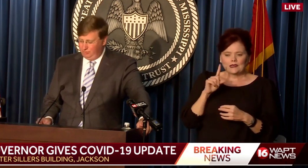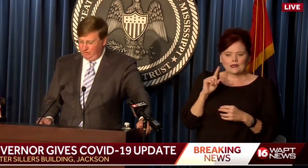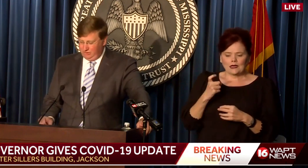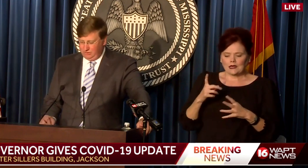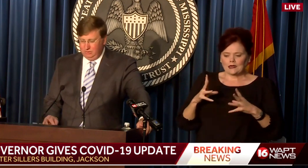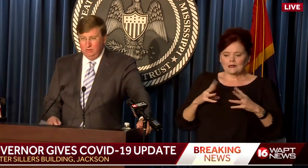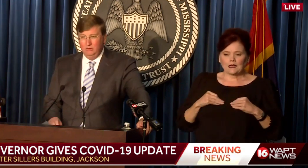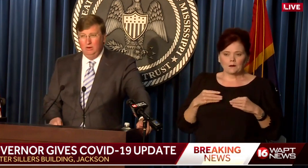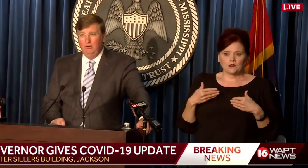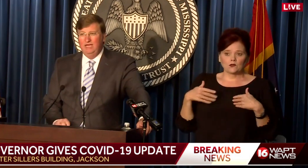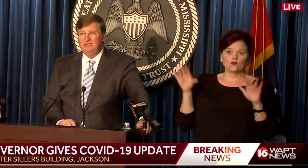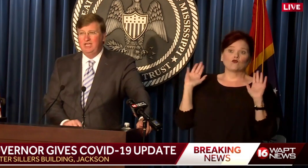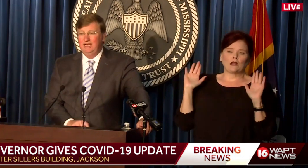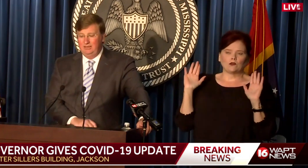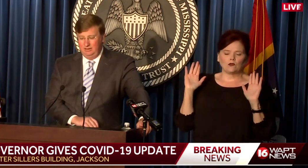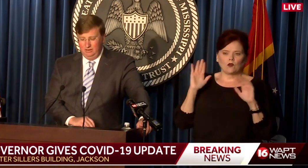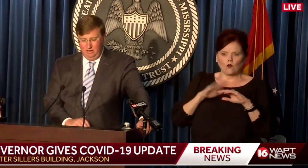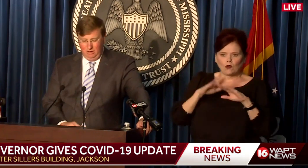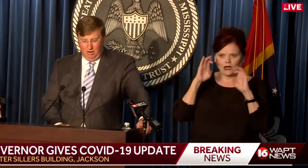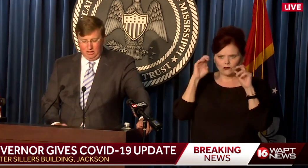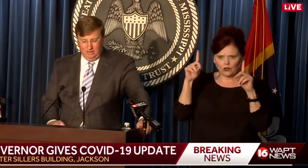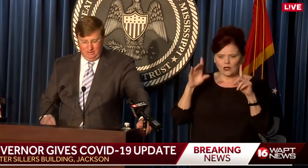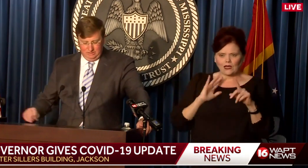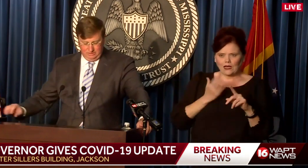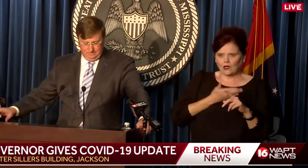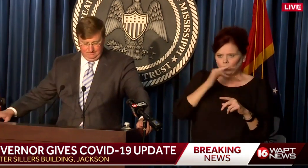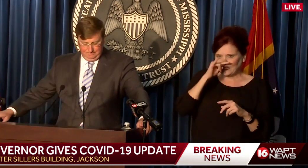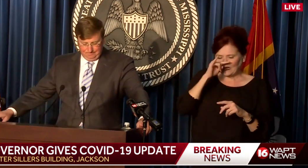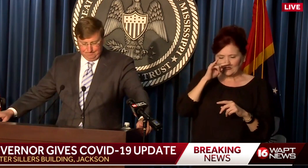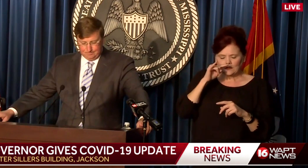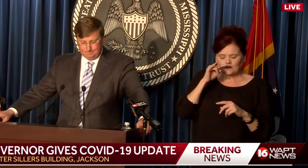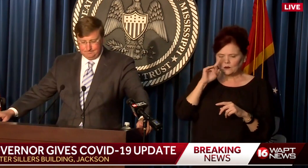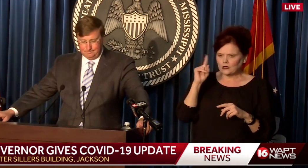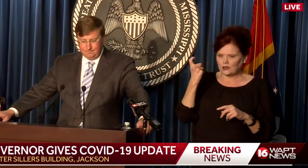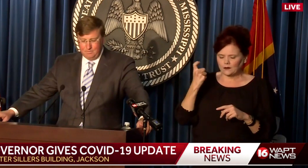accept surrender on educating our kids.